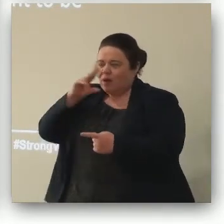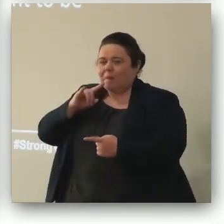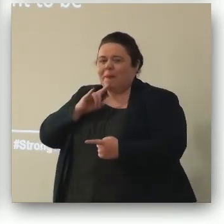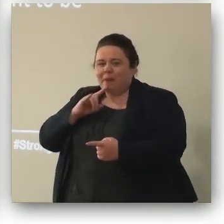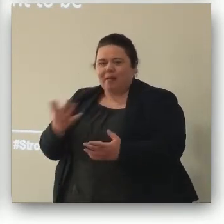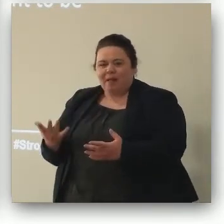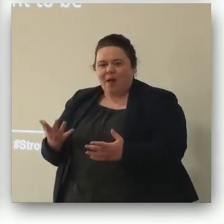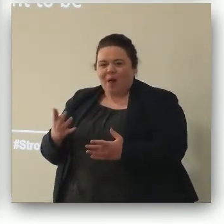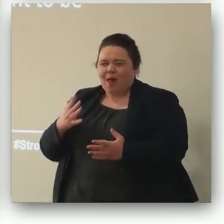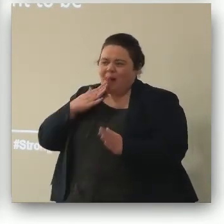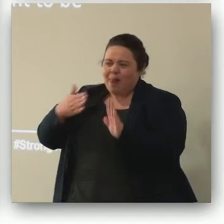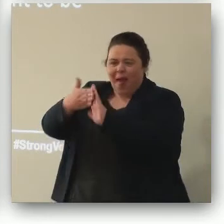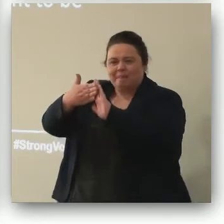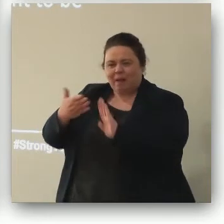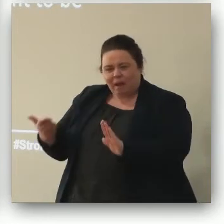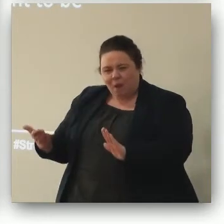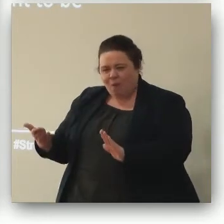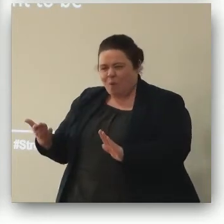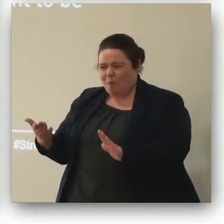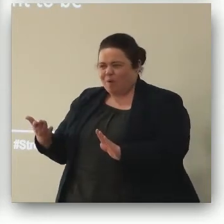or causing more damage through